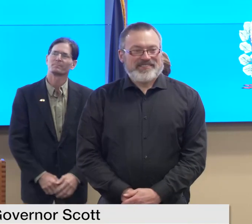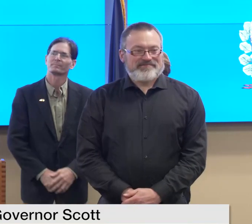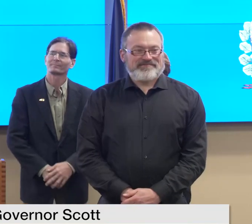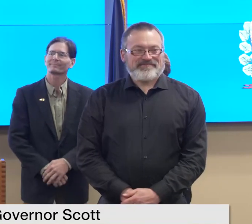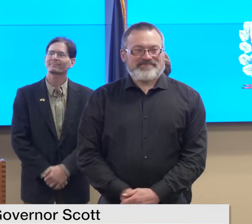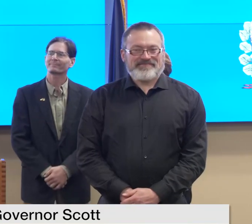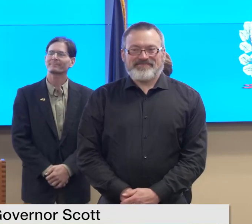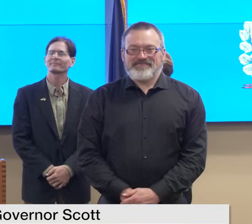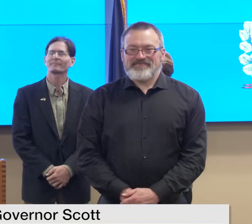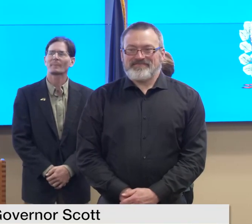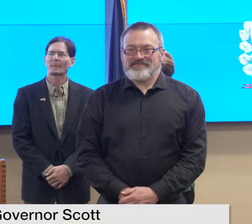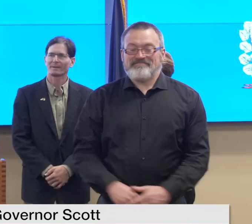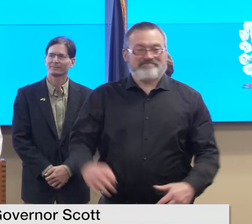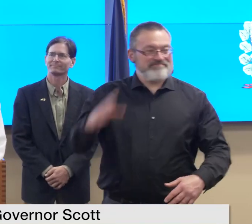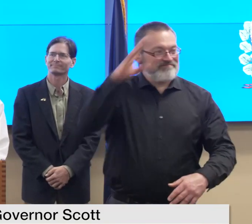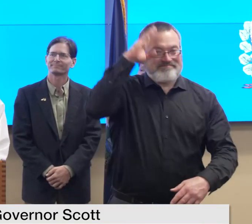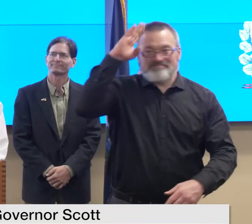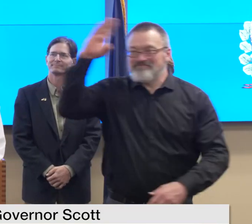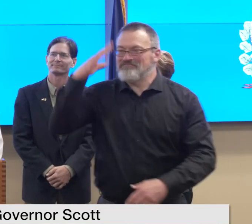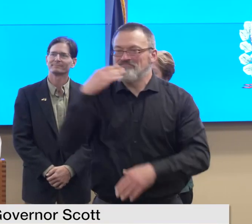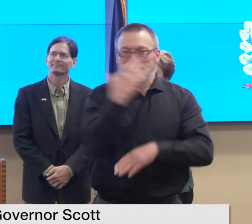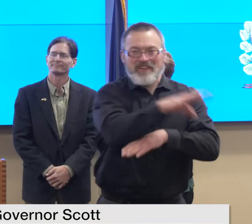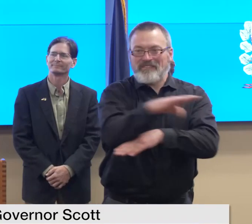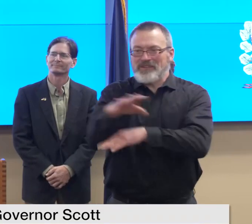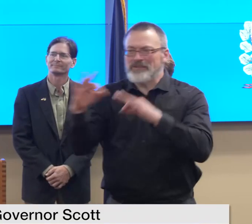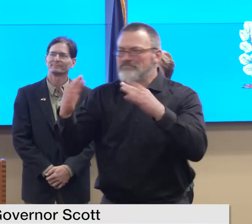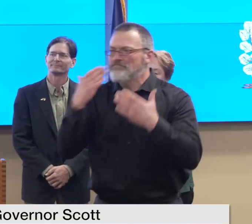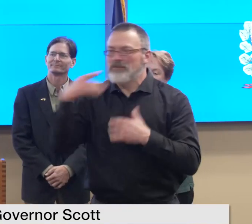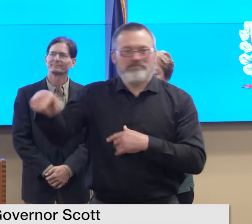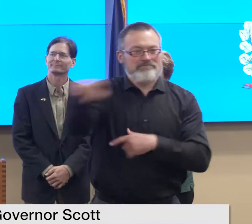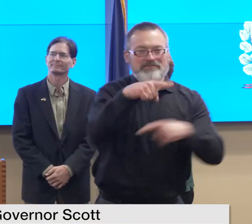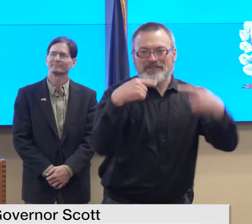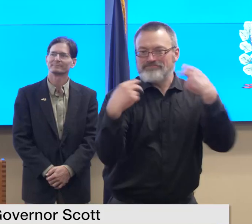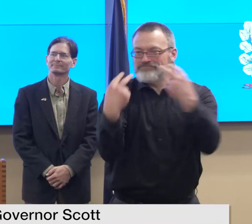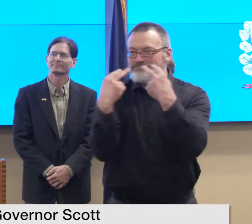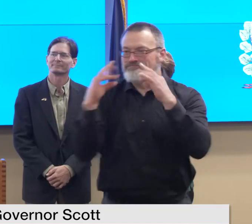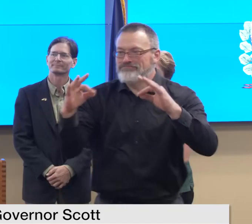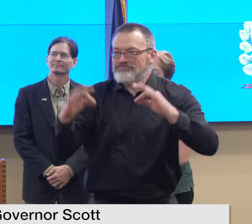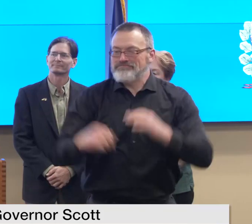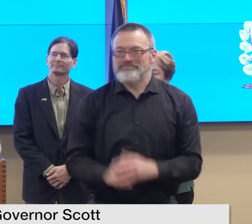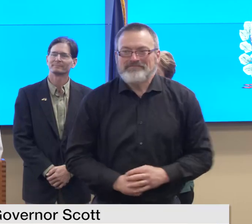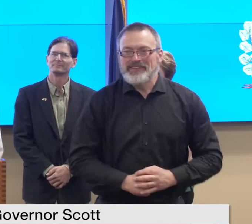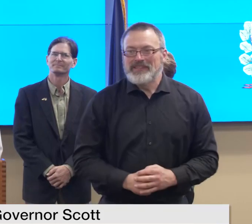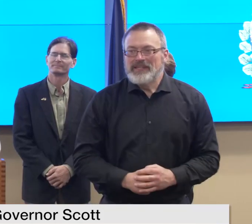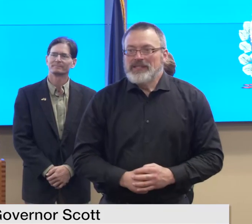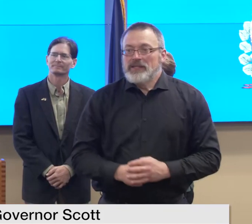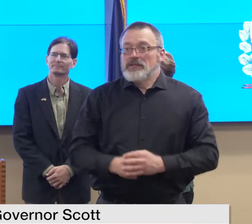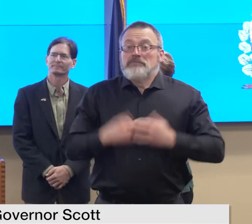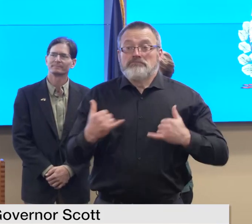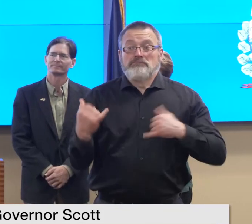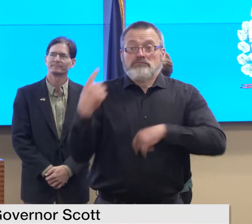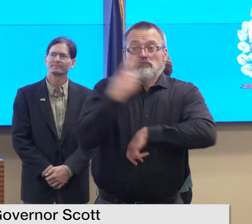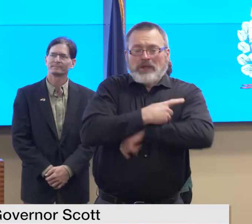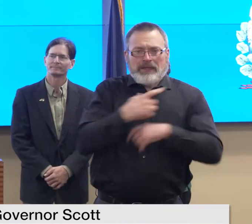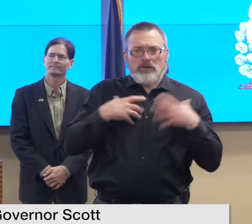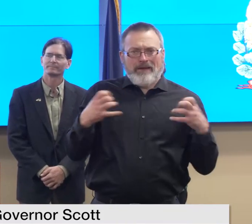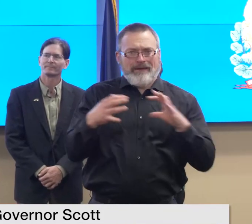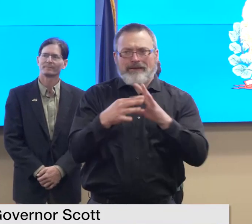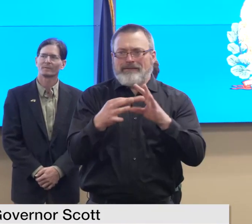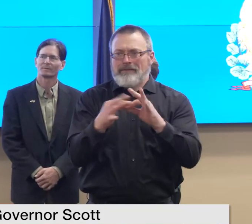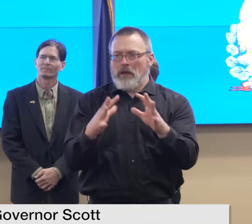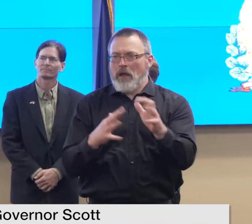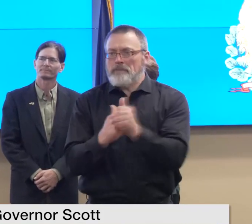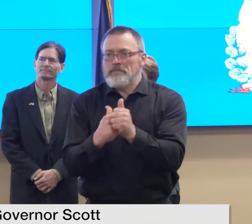good afternoon everyone thanks for being here today we'll have a situational update from Commissioner Morrison